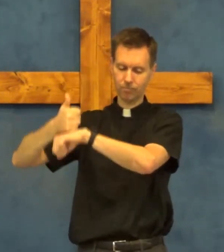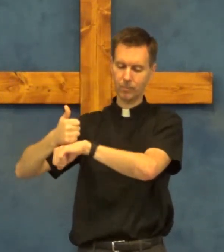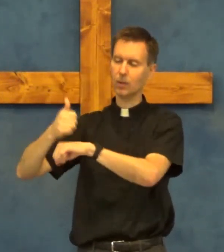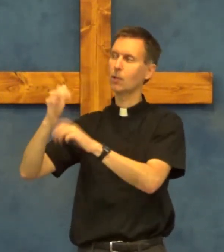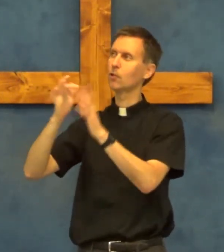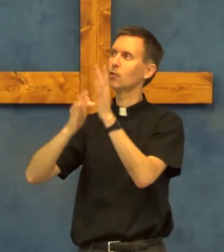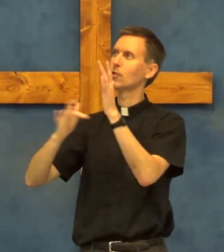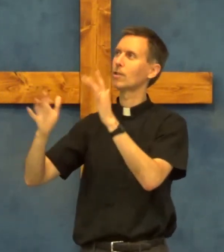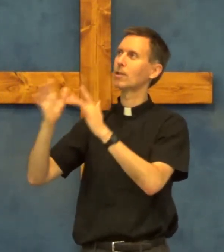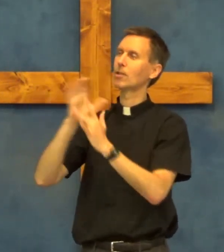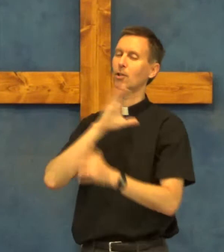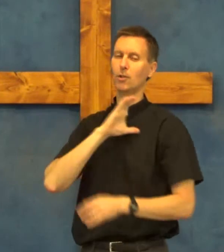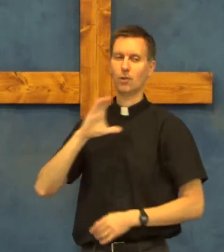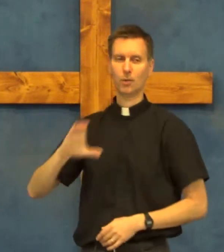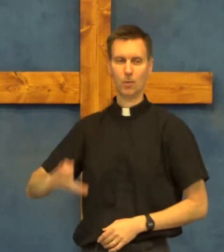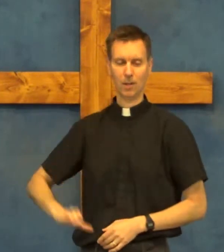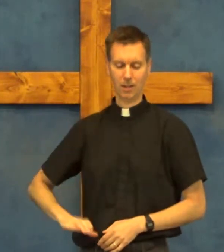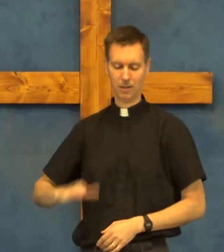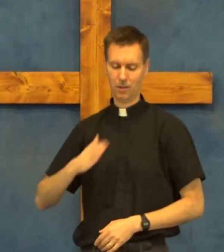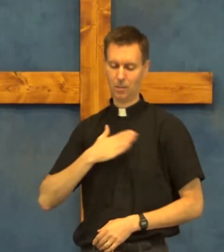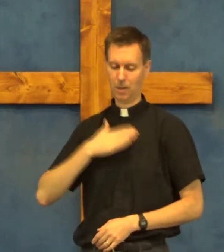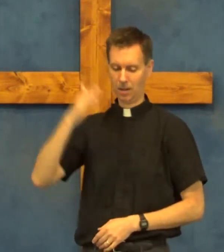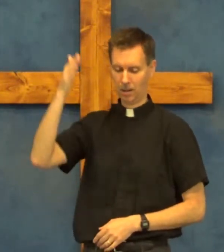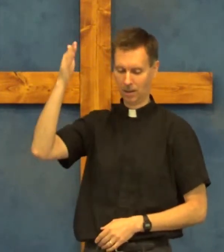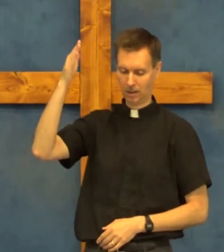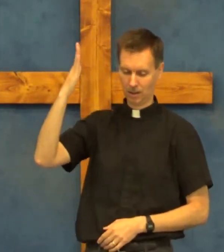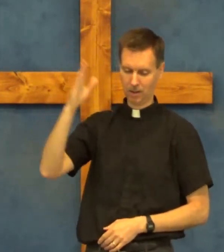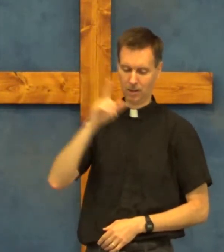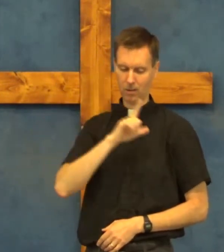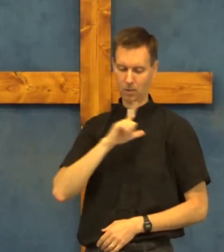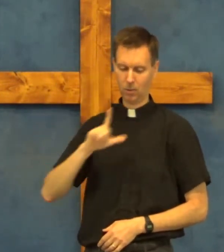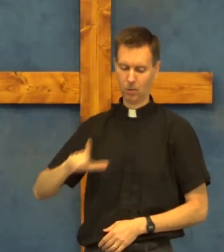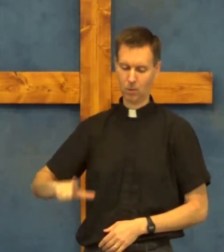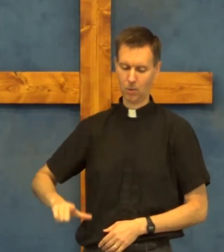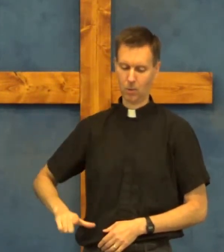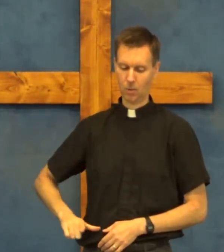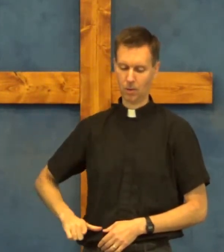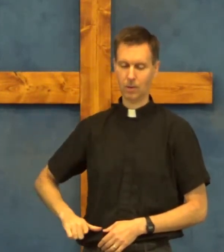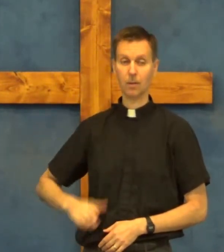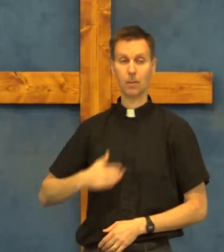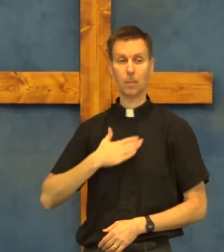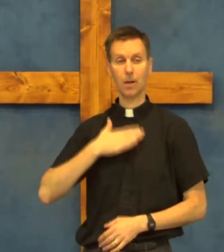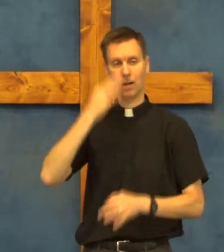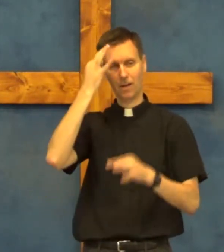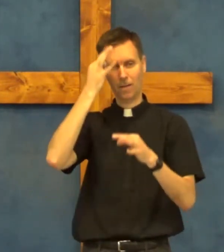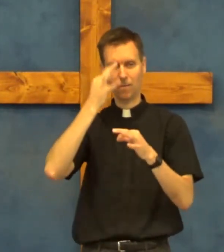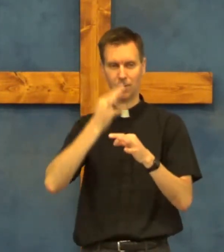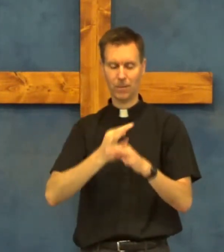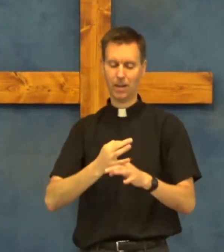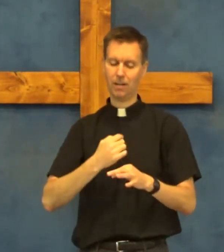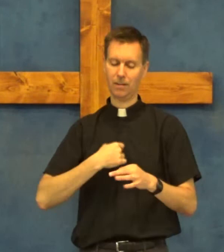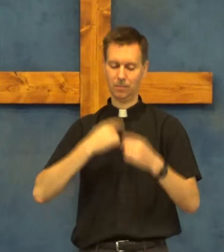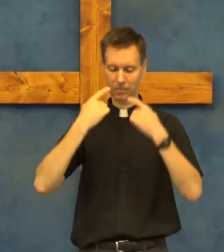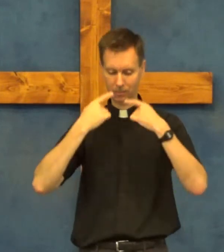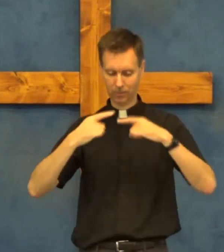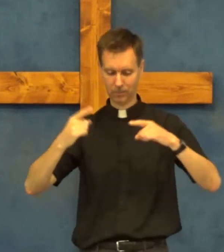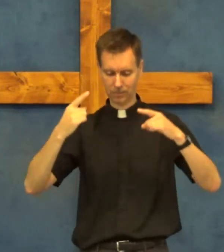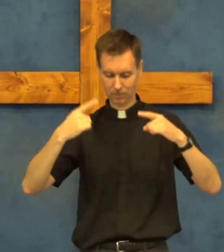my god and lord and this my faith confessing